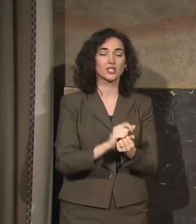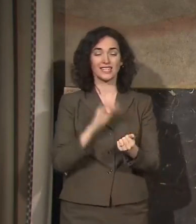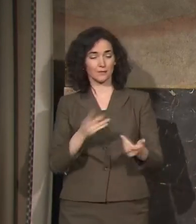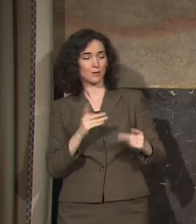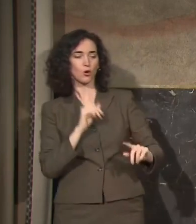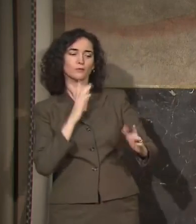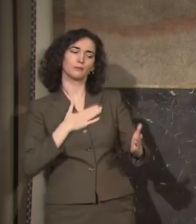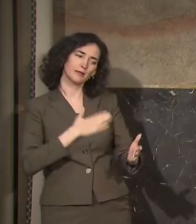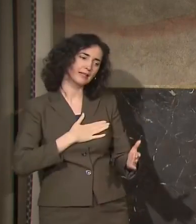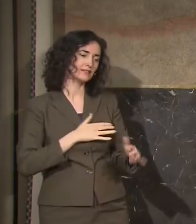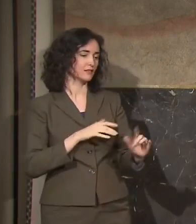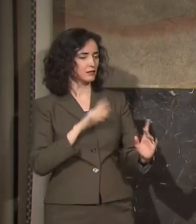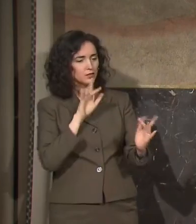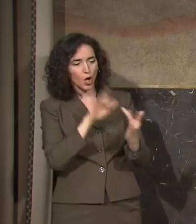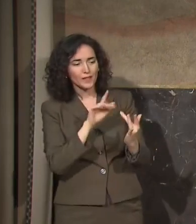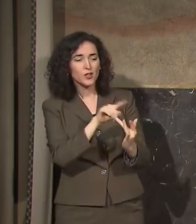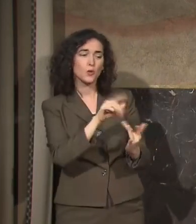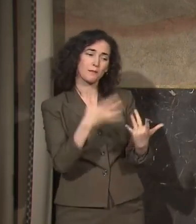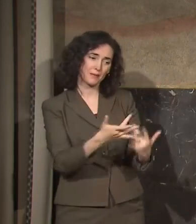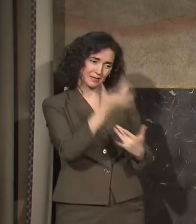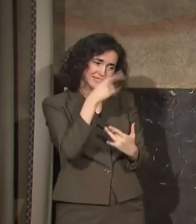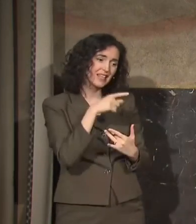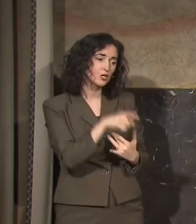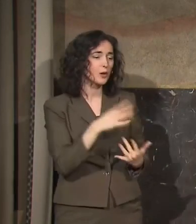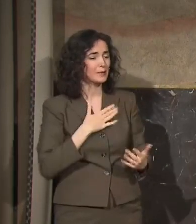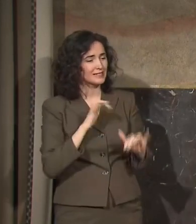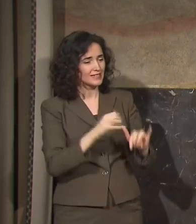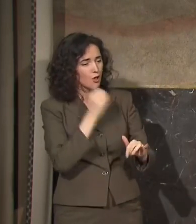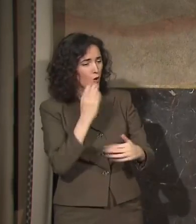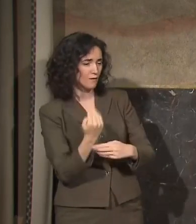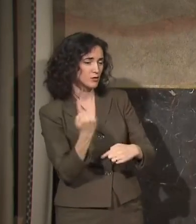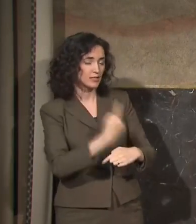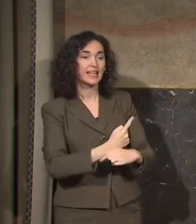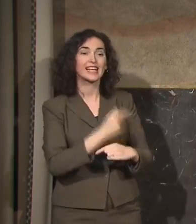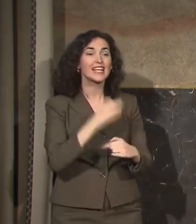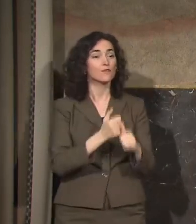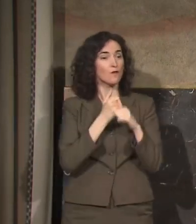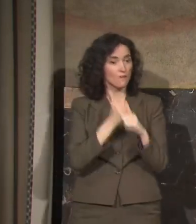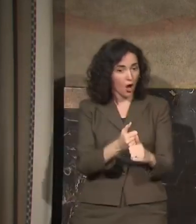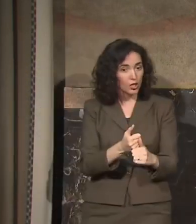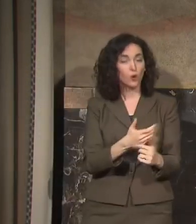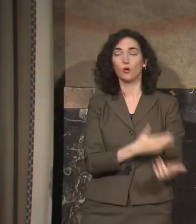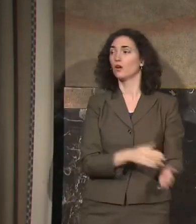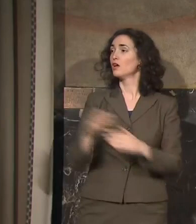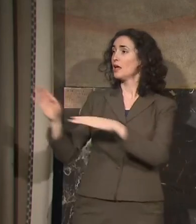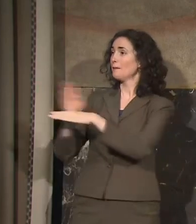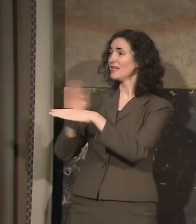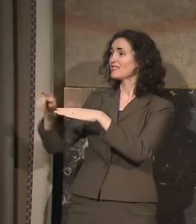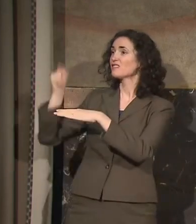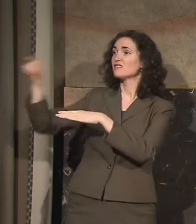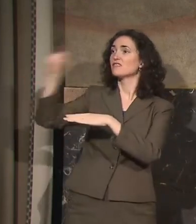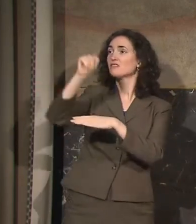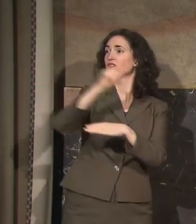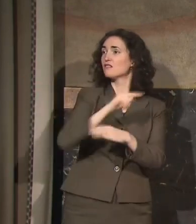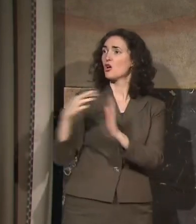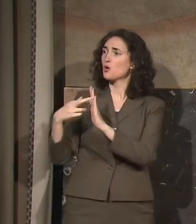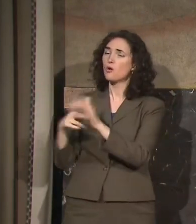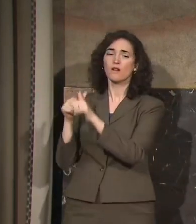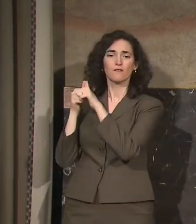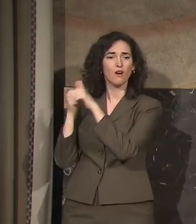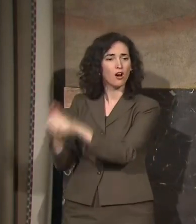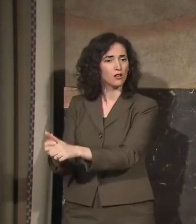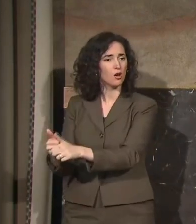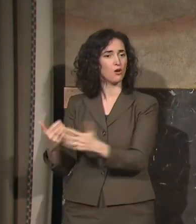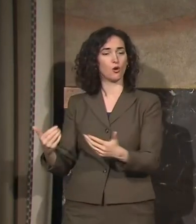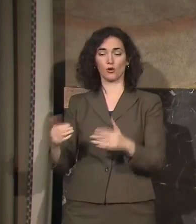quarantine under contact tracing, do all of those things. The more that our businesses, you know, that and make sure that they're abiding